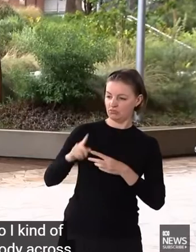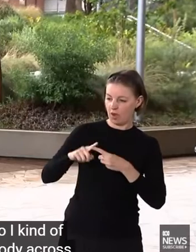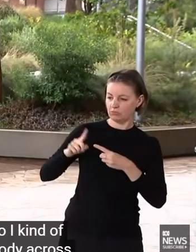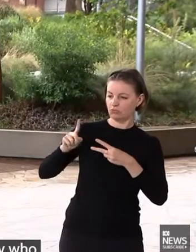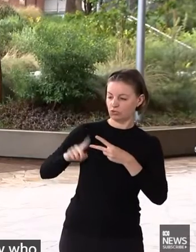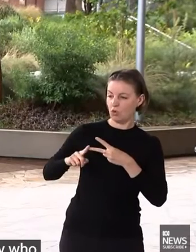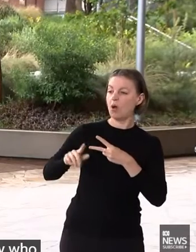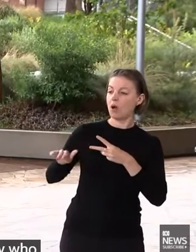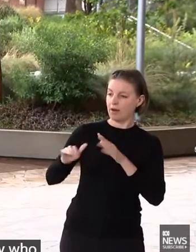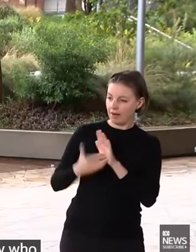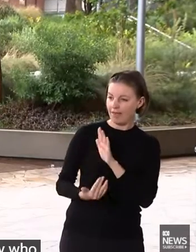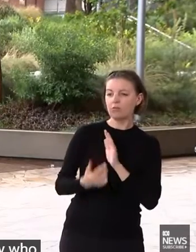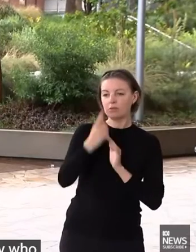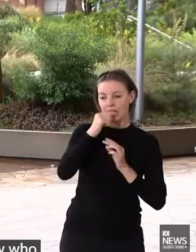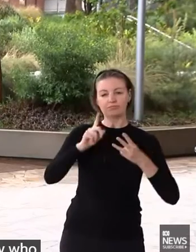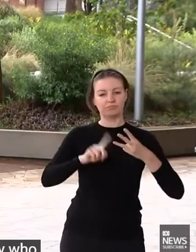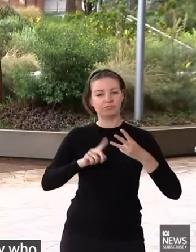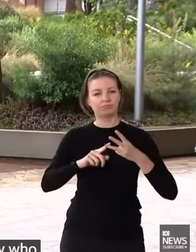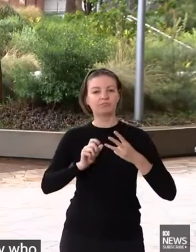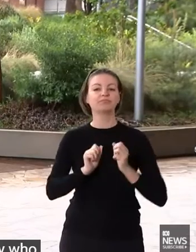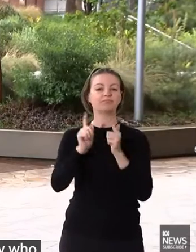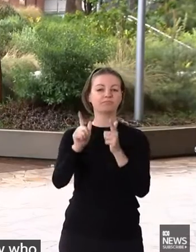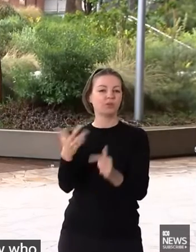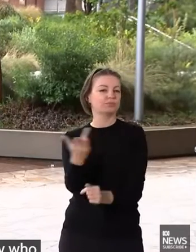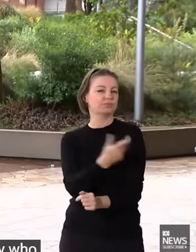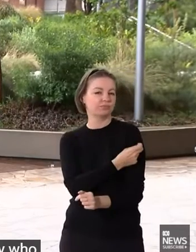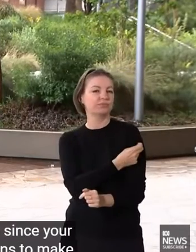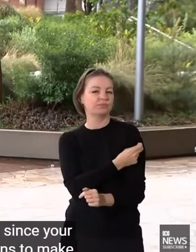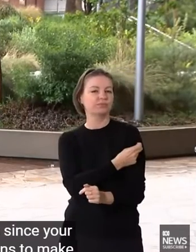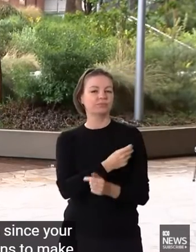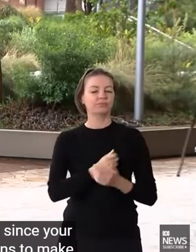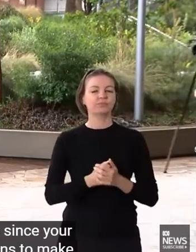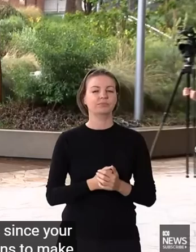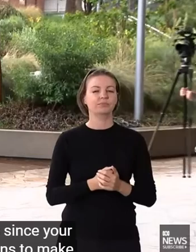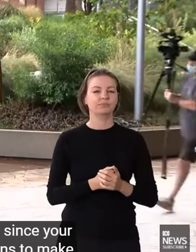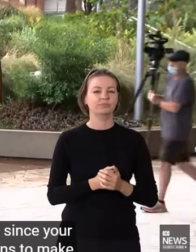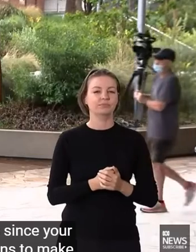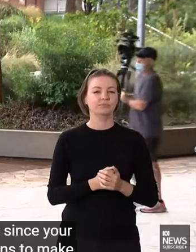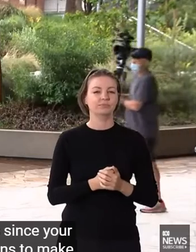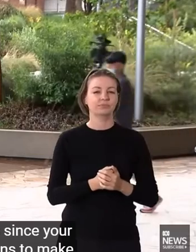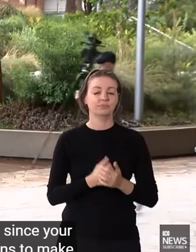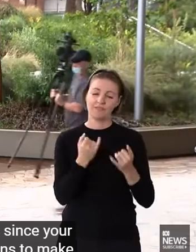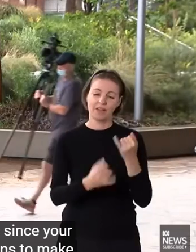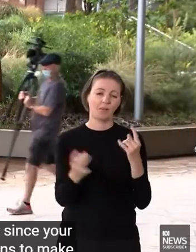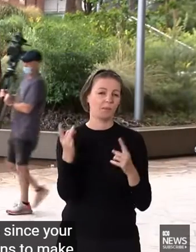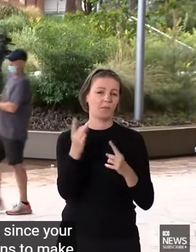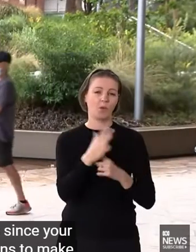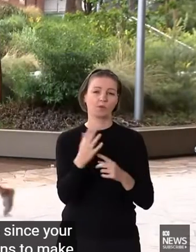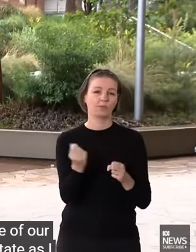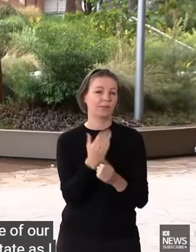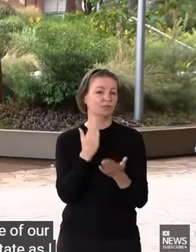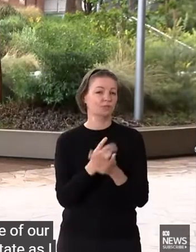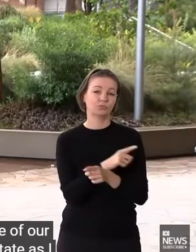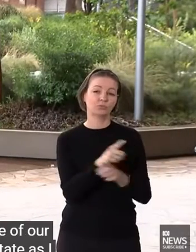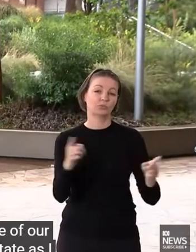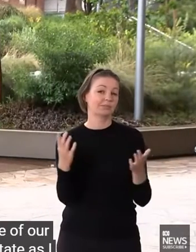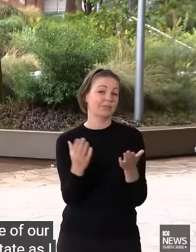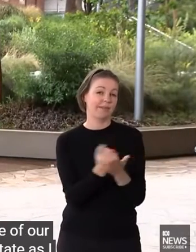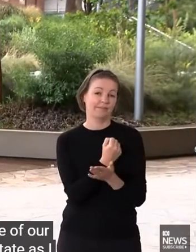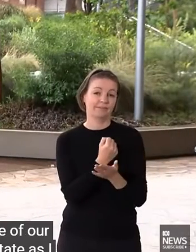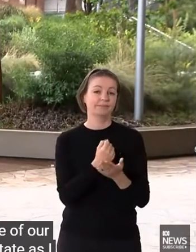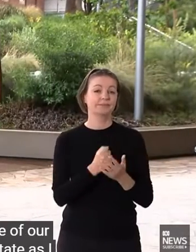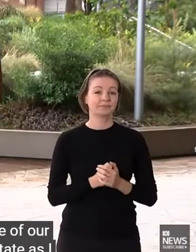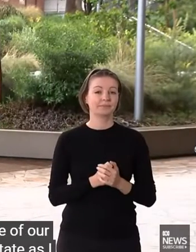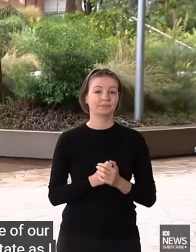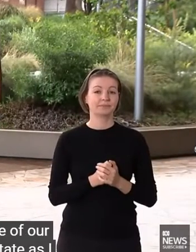make that booking at any one of our centers across the state. As I said, it's very key to ensuring you stay safe during this pandemic.